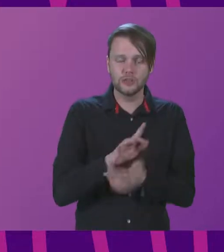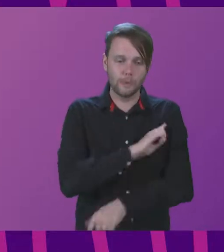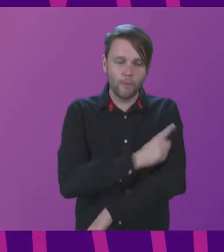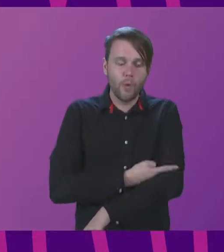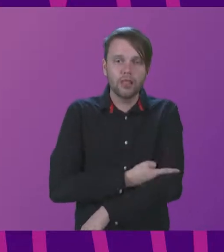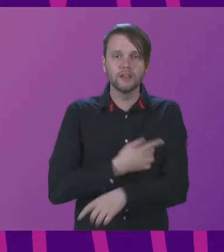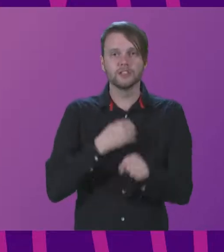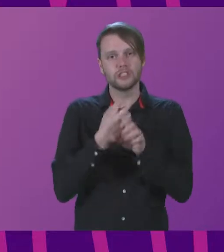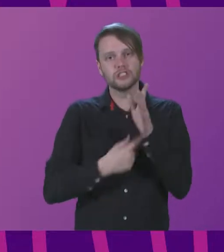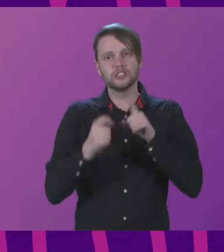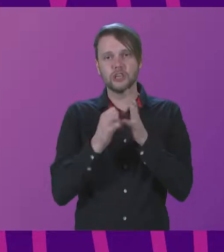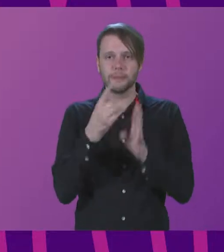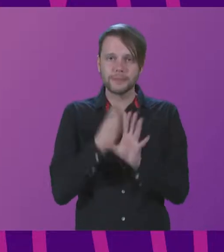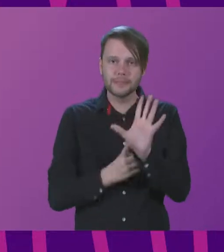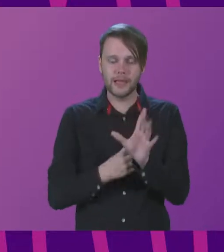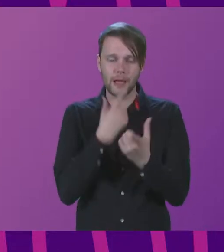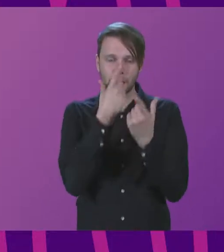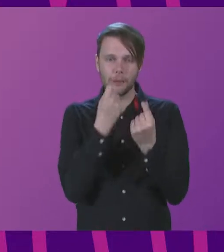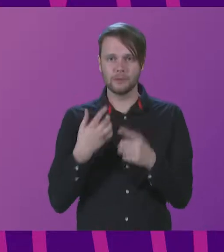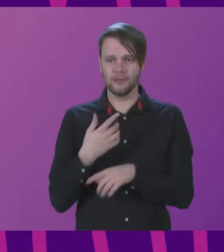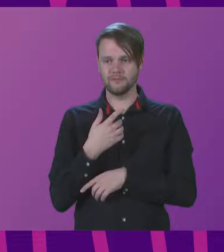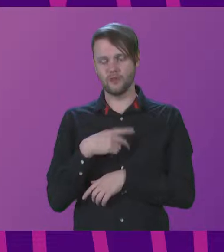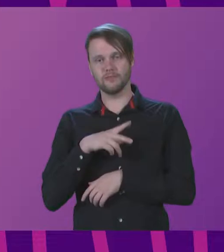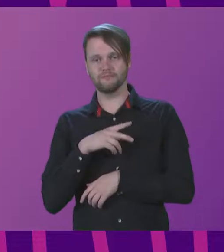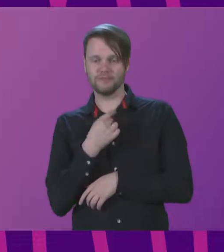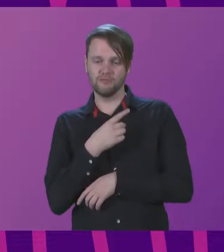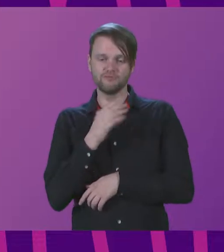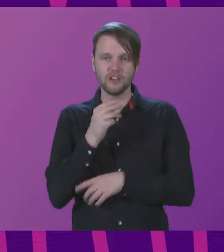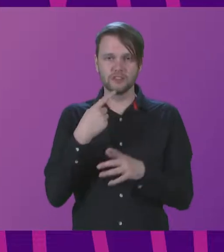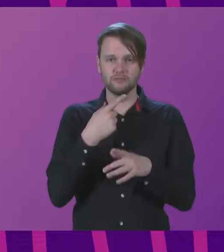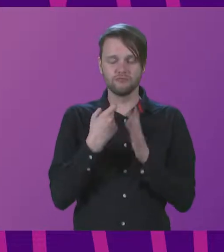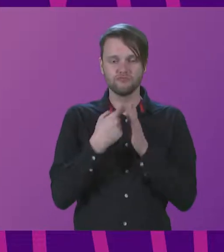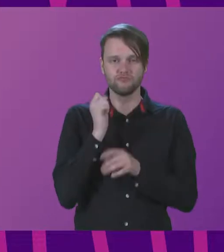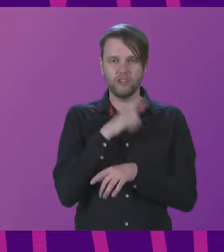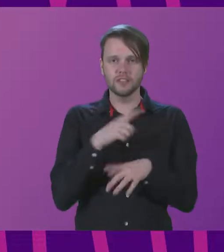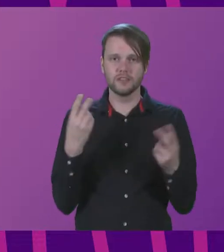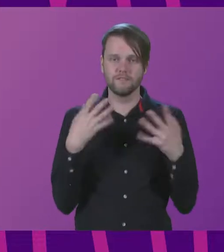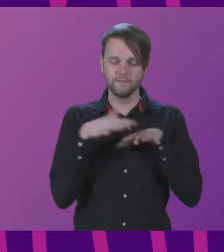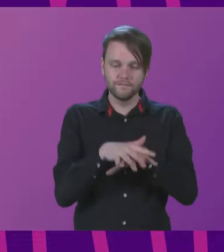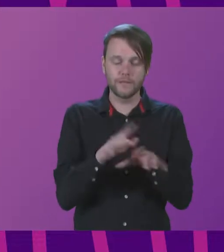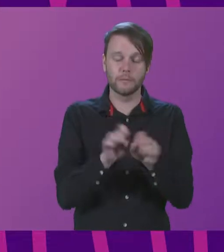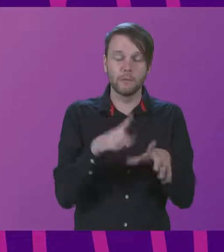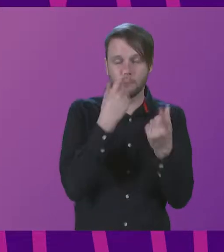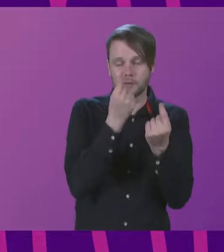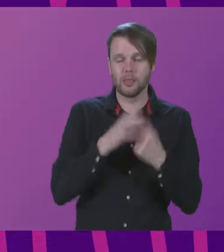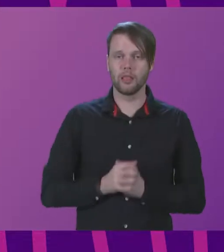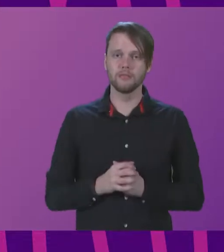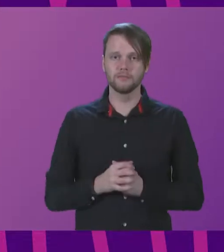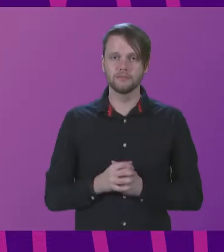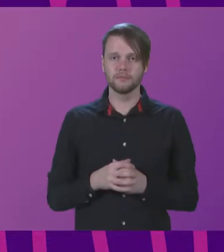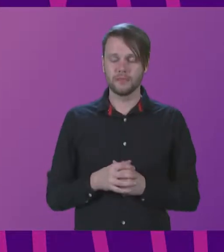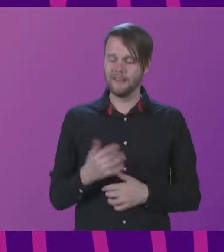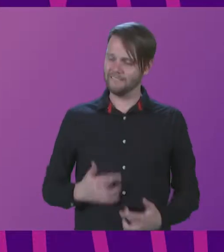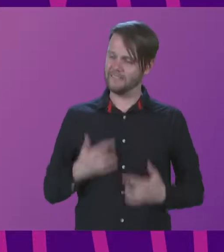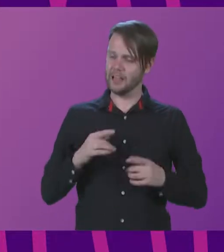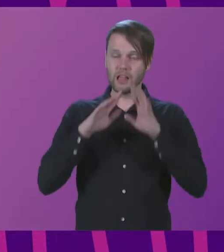and yes, eventually the reintegration of Russian voices. That seemed to me a project with global resonance and